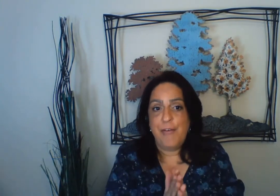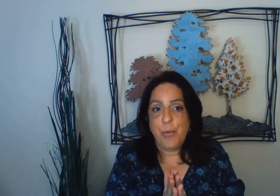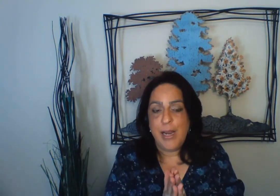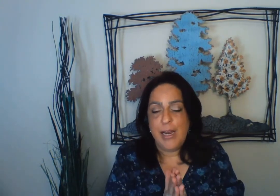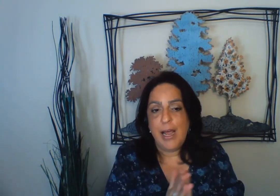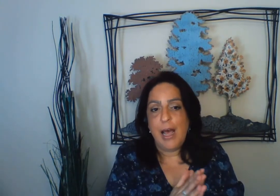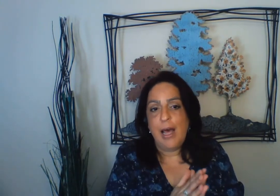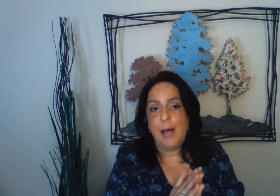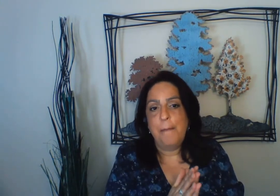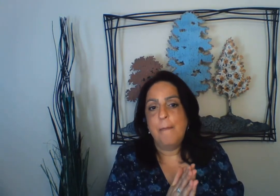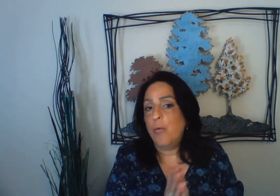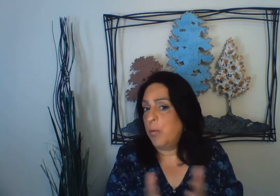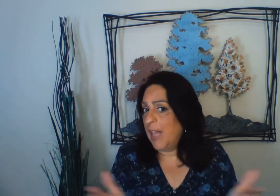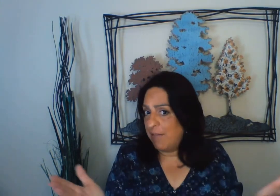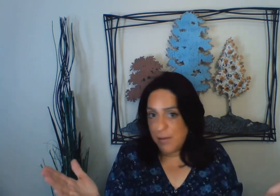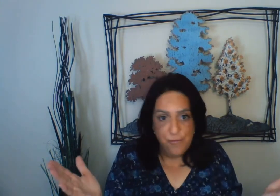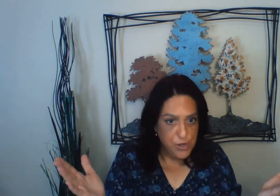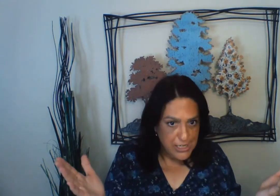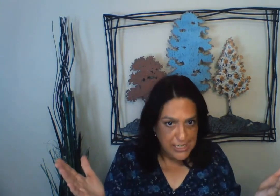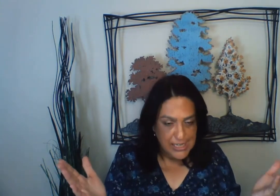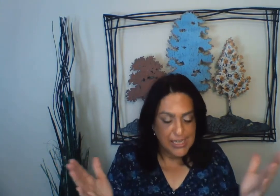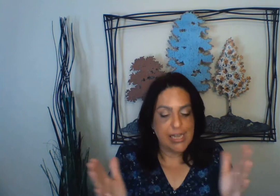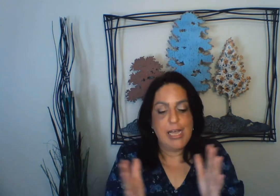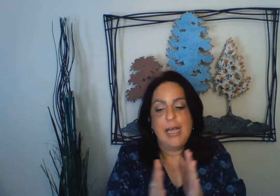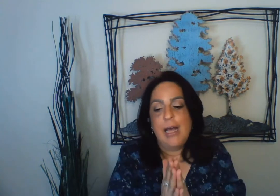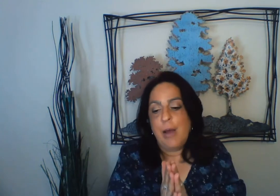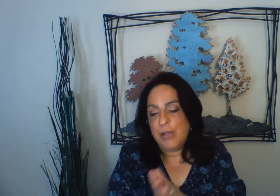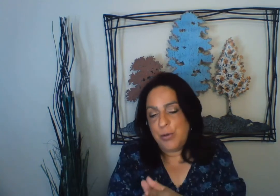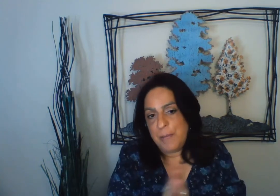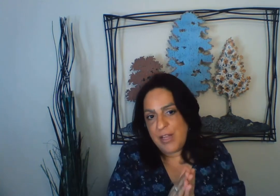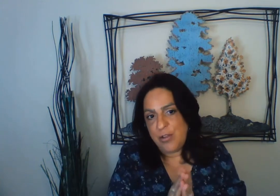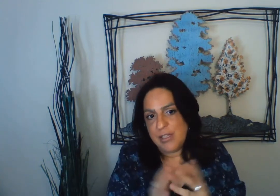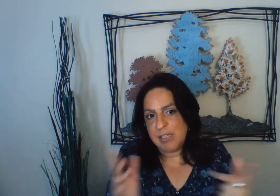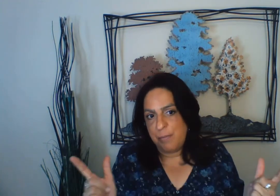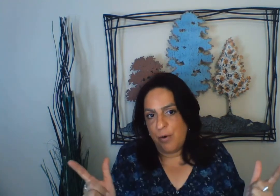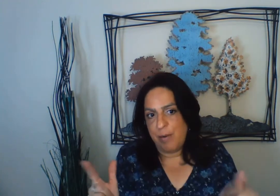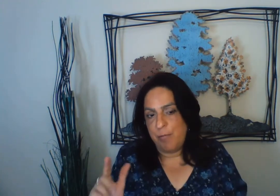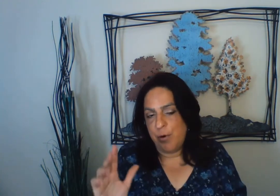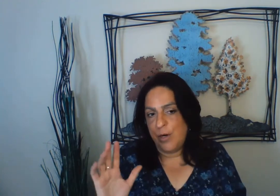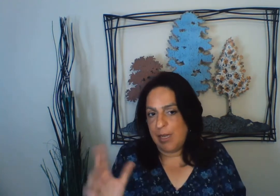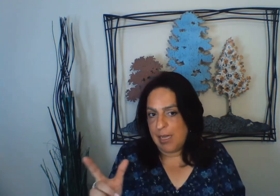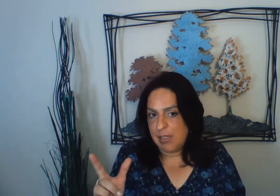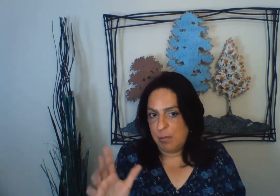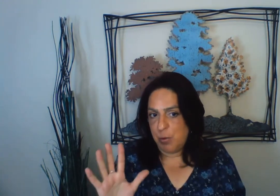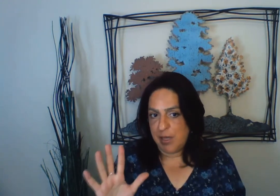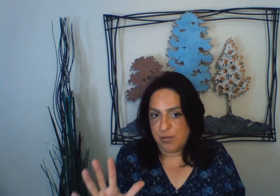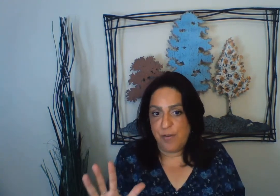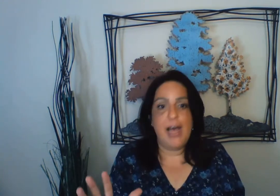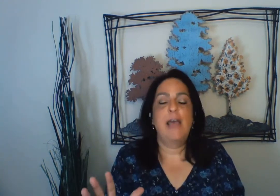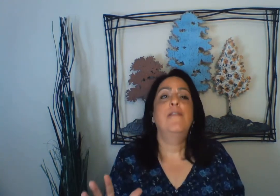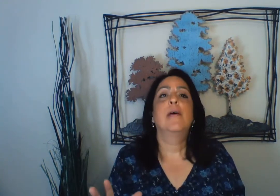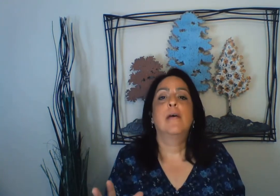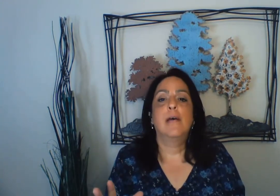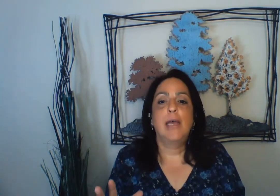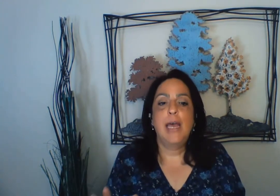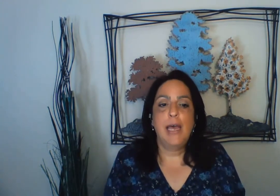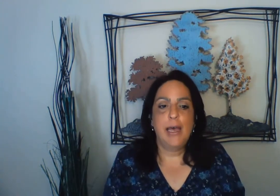Everyone, we will have some fun. I want to remind you this is a program for kids up to age 5 and